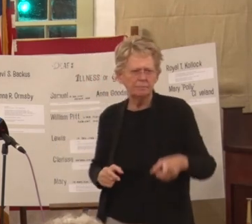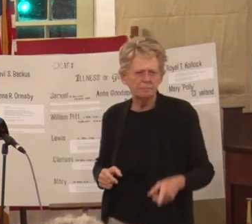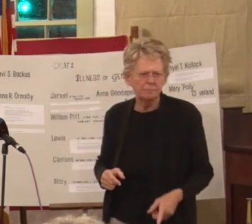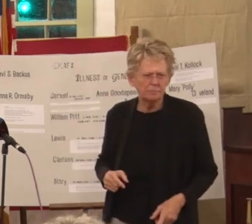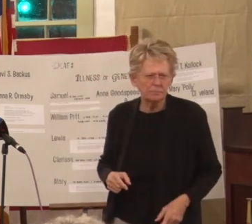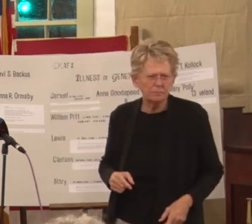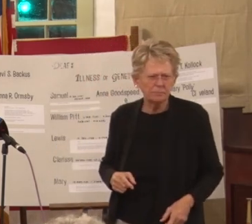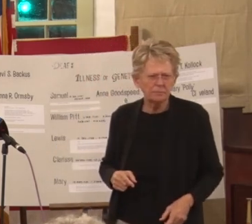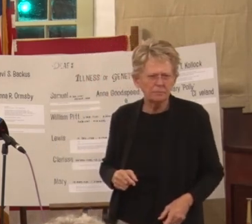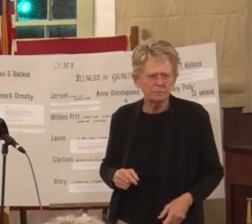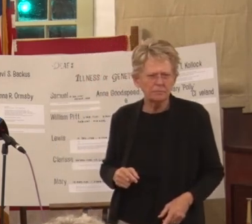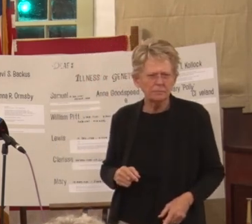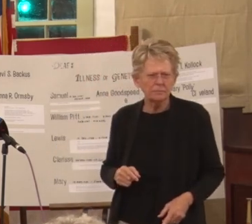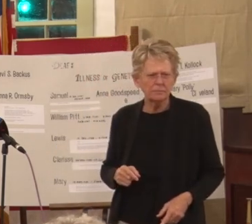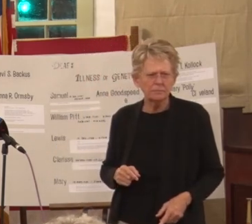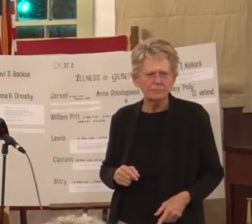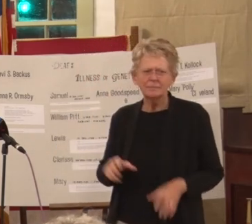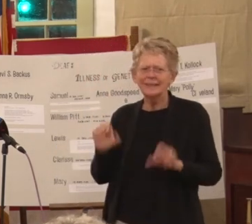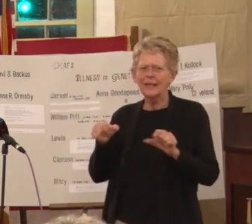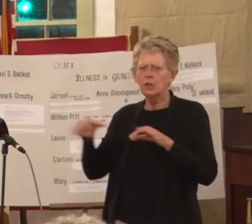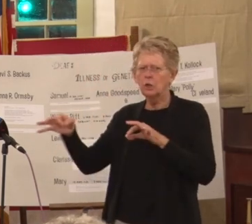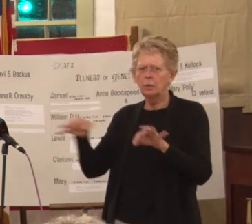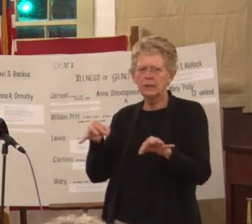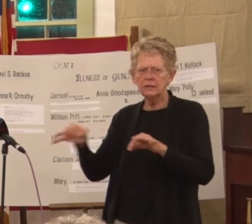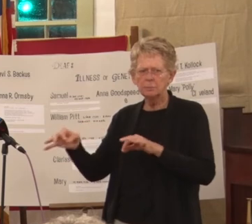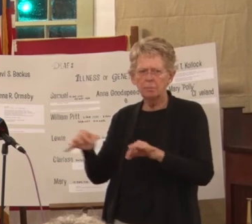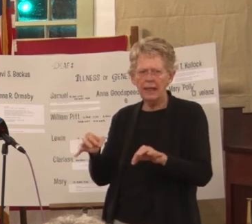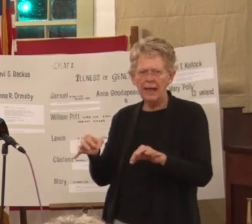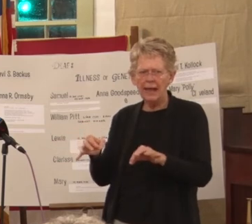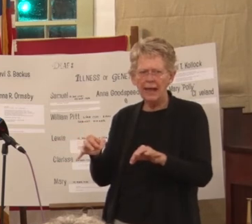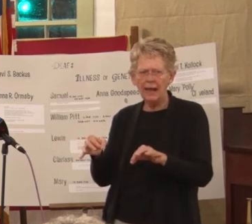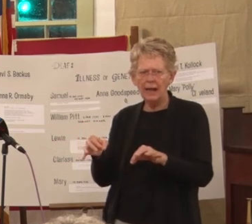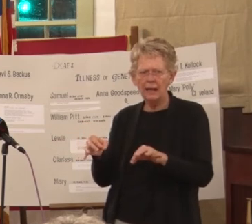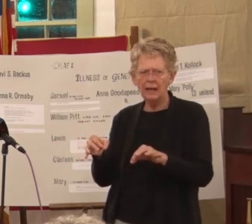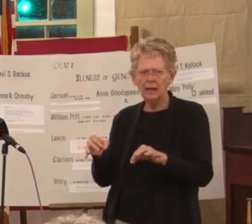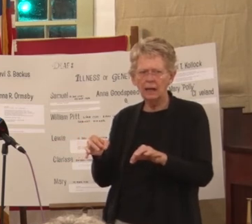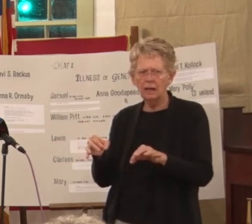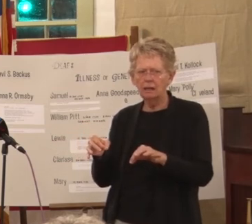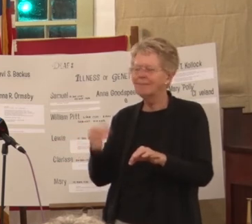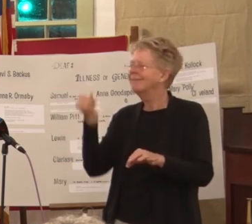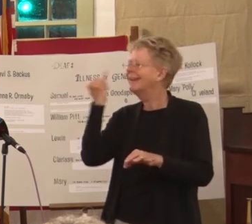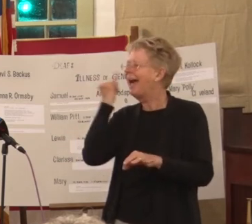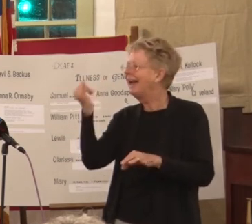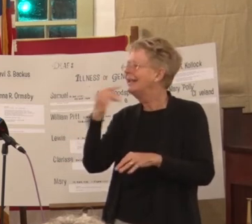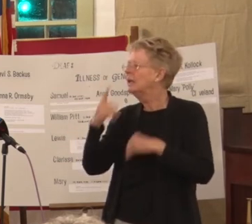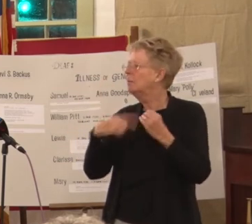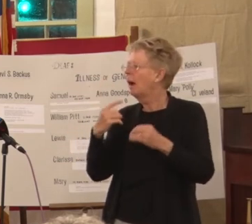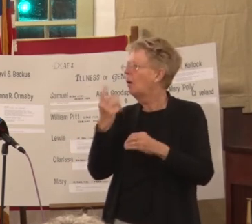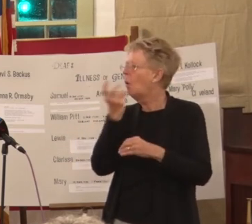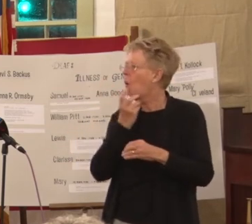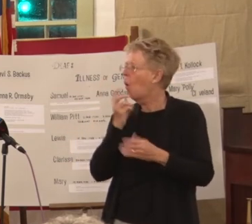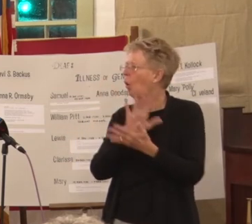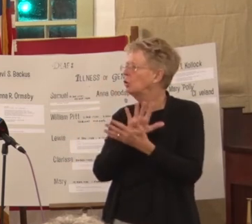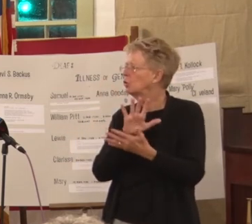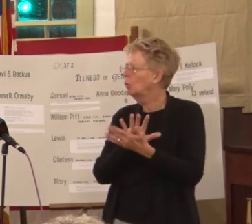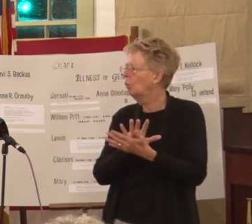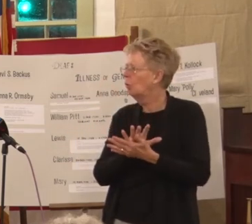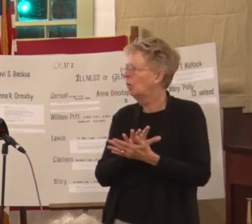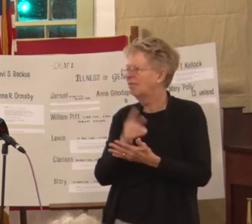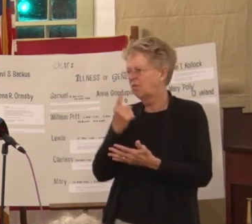people who aren't familiar can you explain the whole idea behind the oral school like how it's different oh I think that's